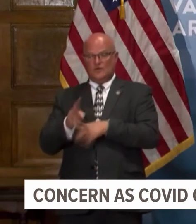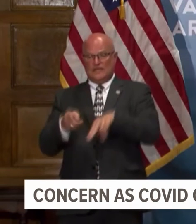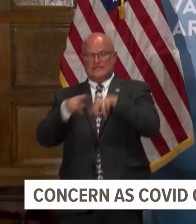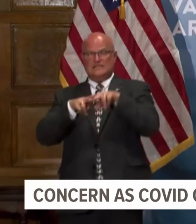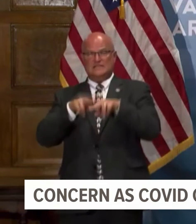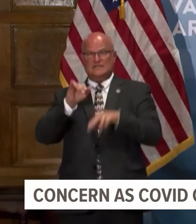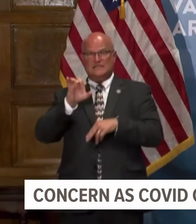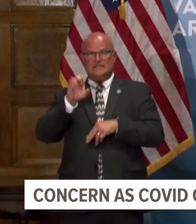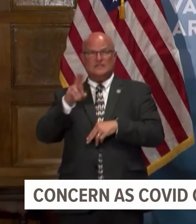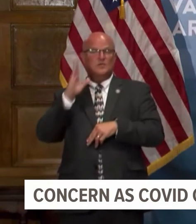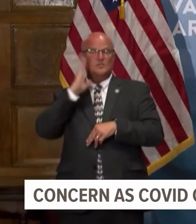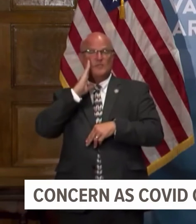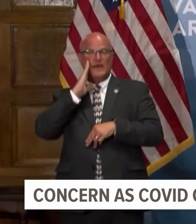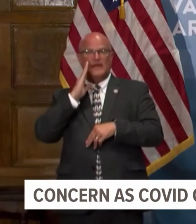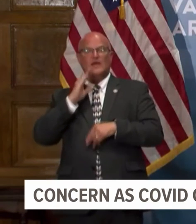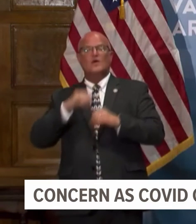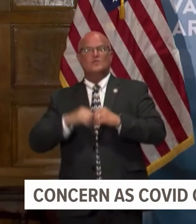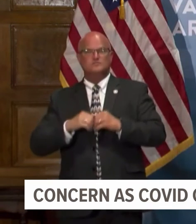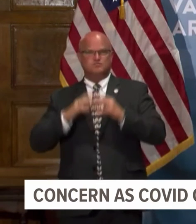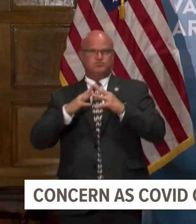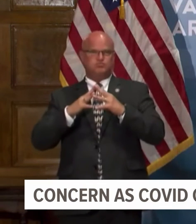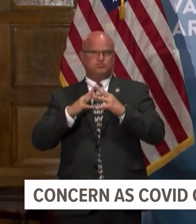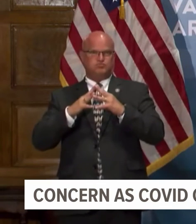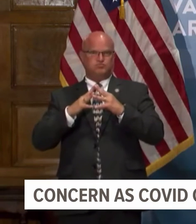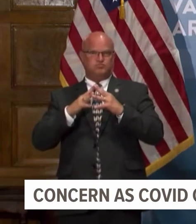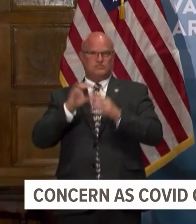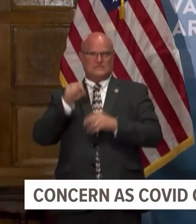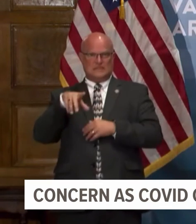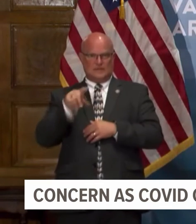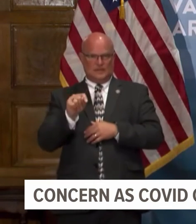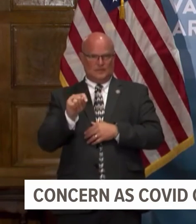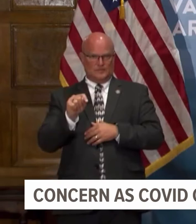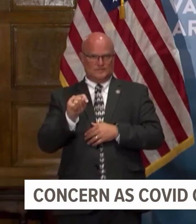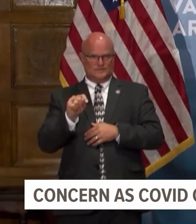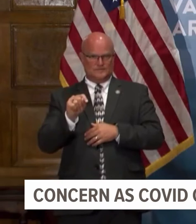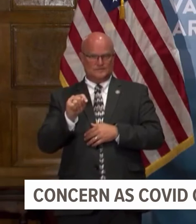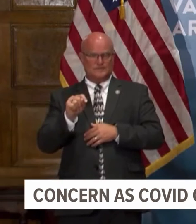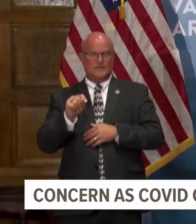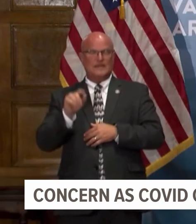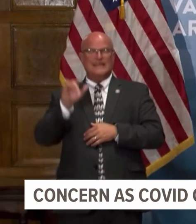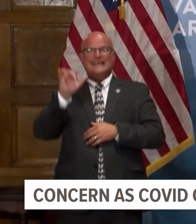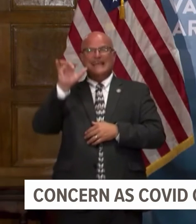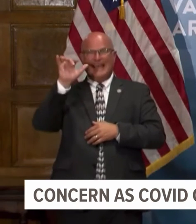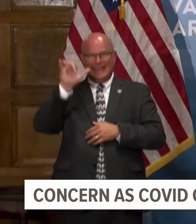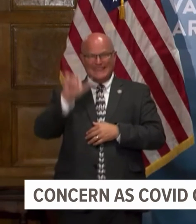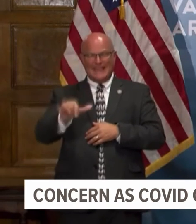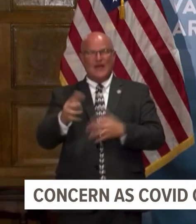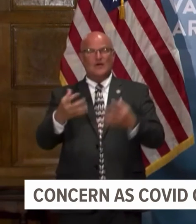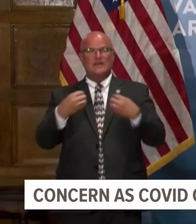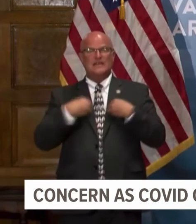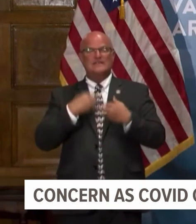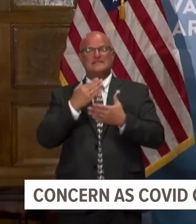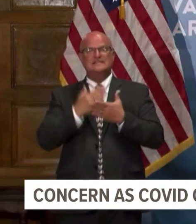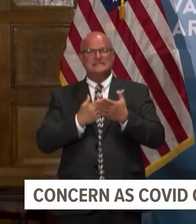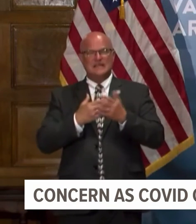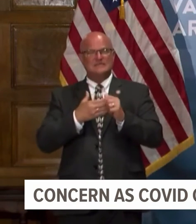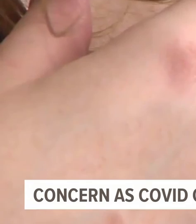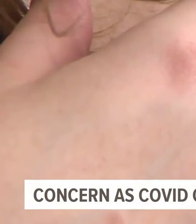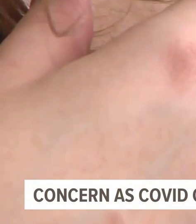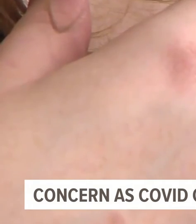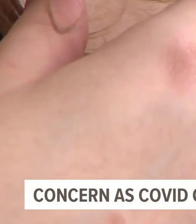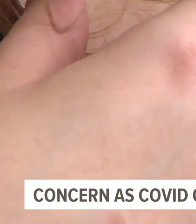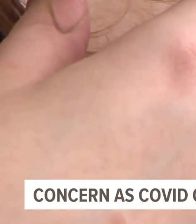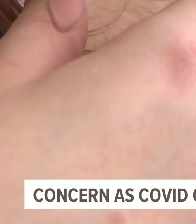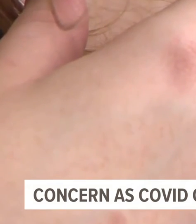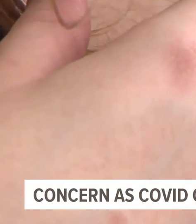beds that are planned to come online in September. And that will give us some cushion, hopefully.